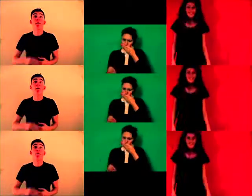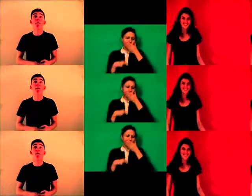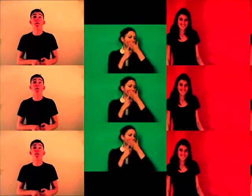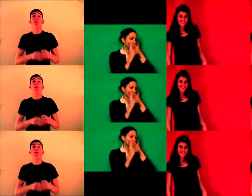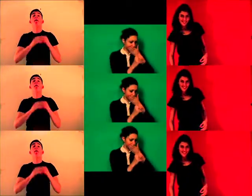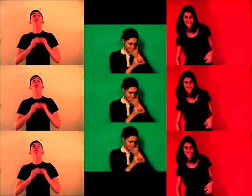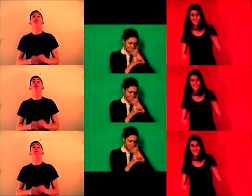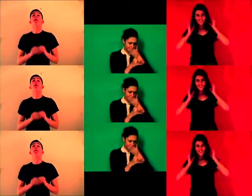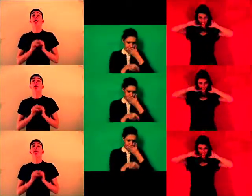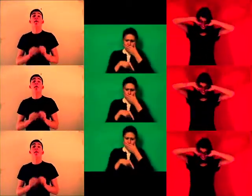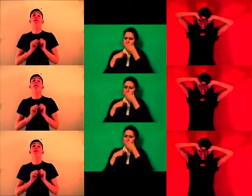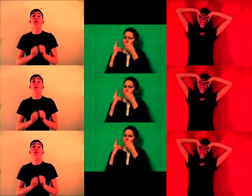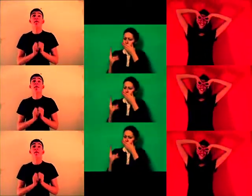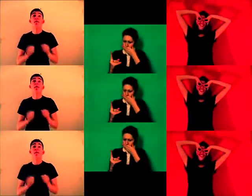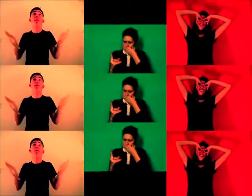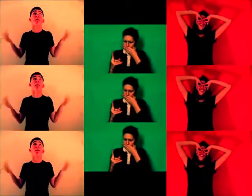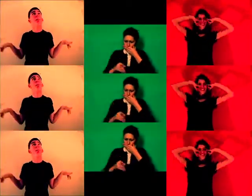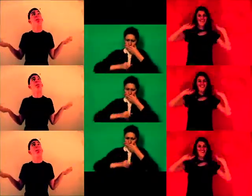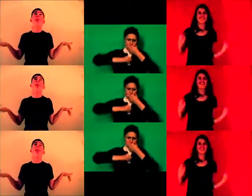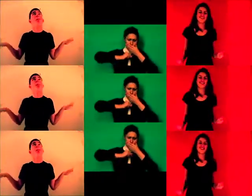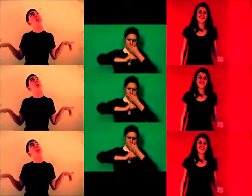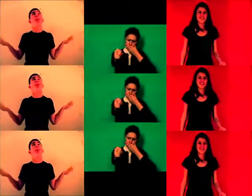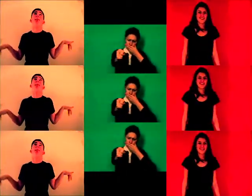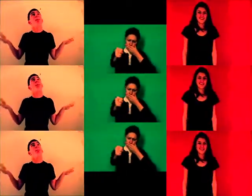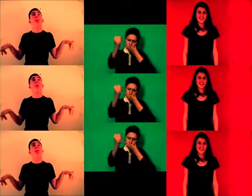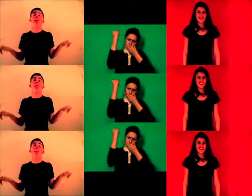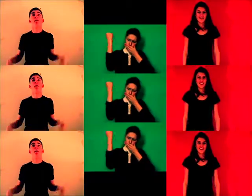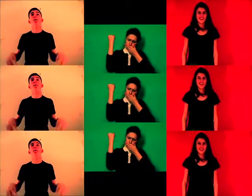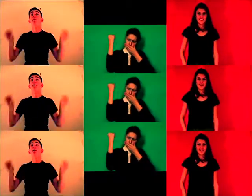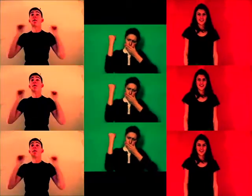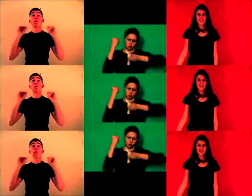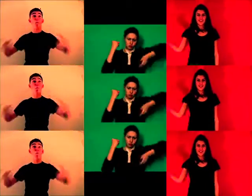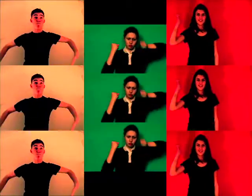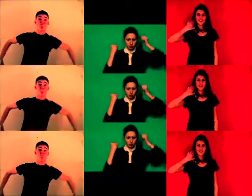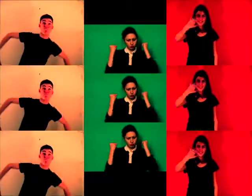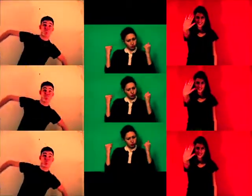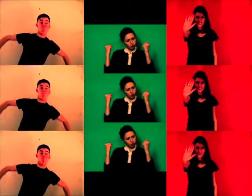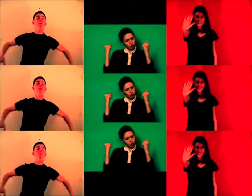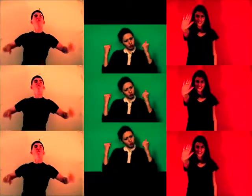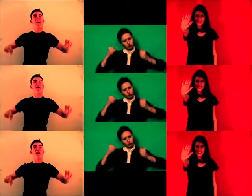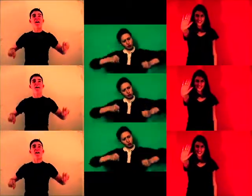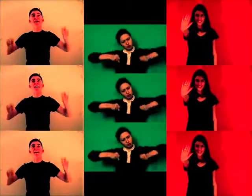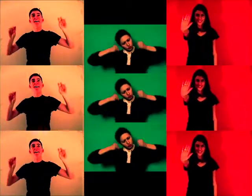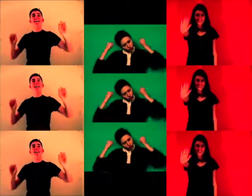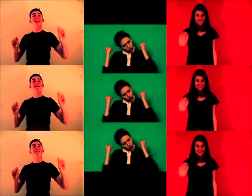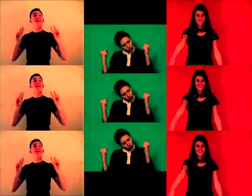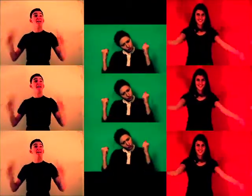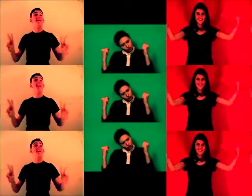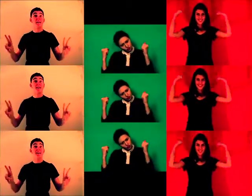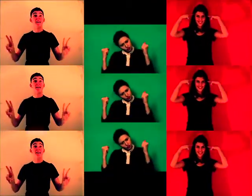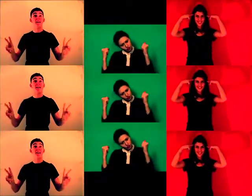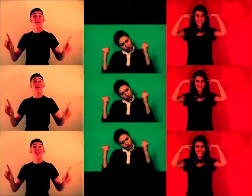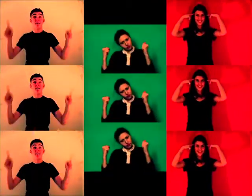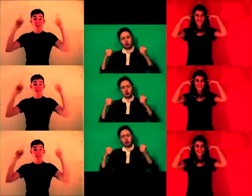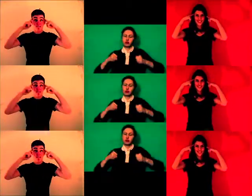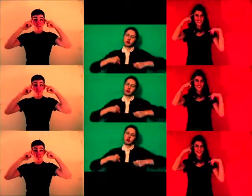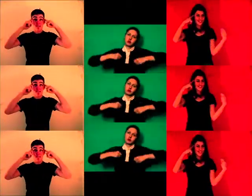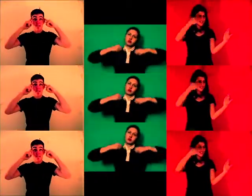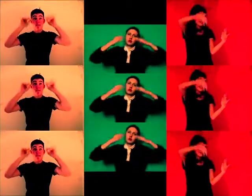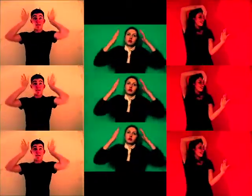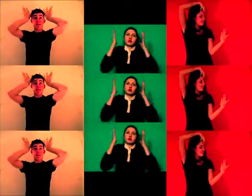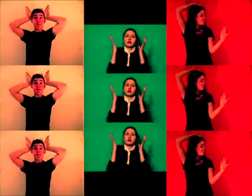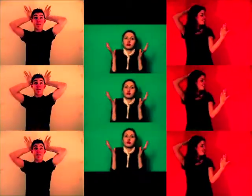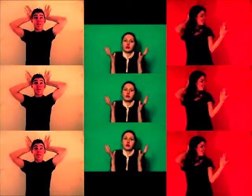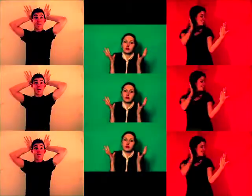opportunity in our busy lives just to get off autopilot and to do some stopping, thinking